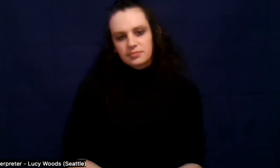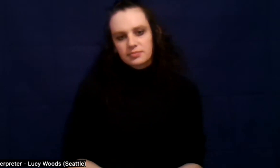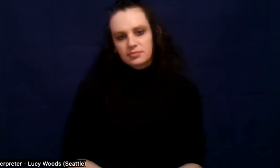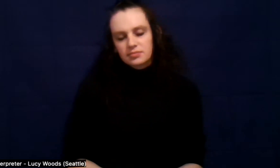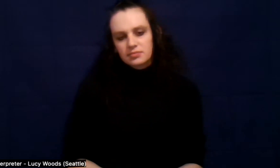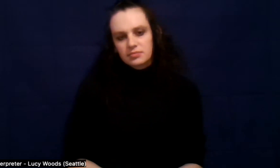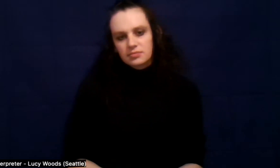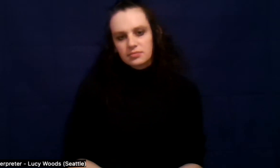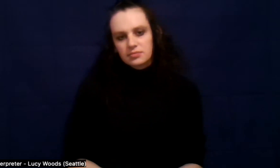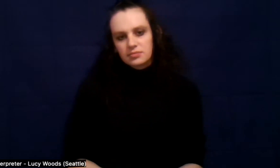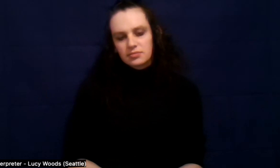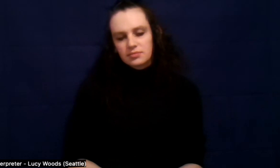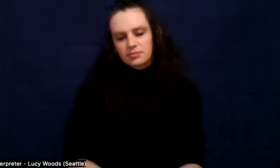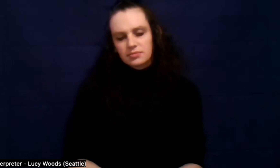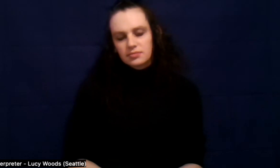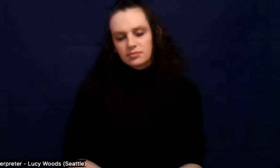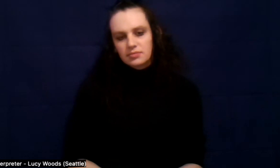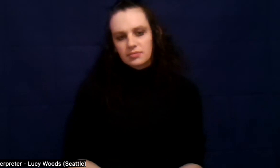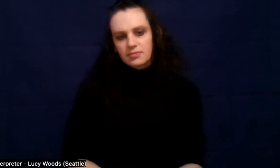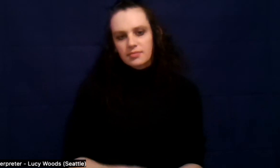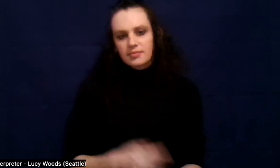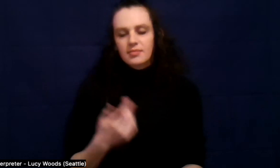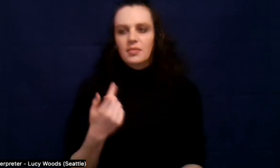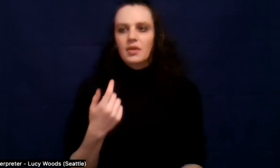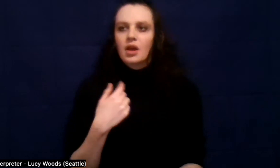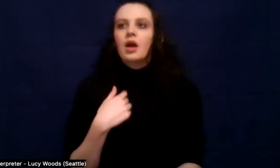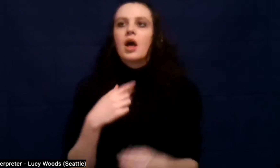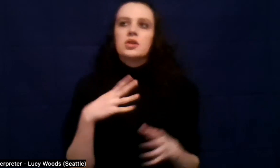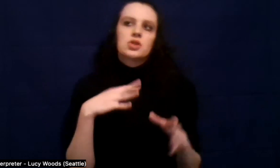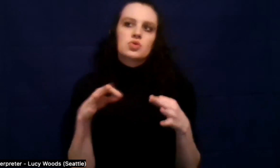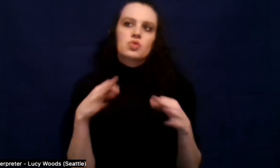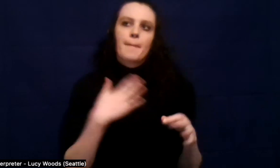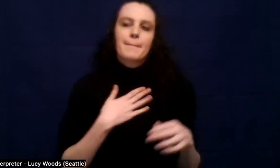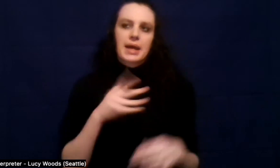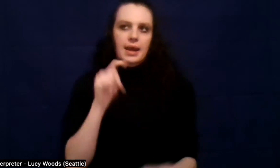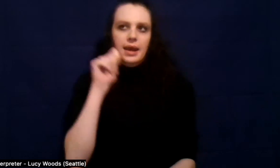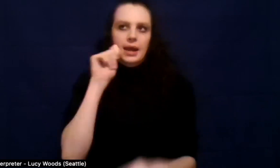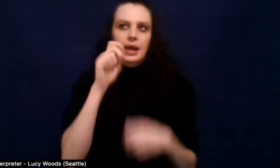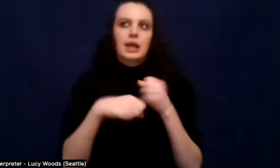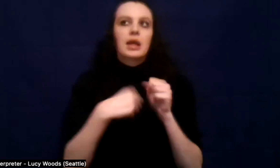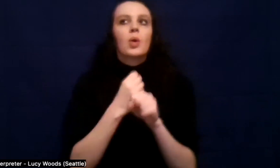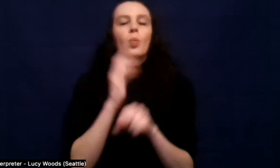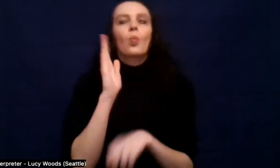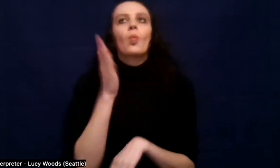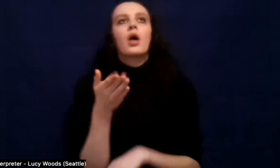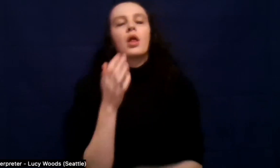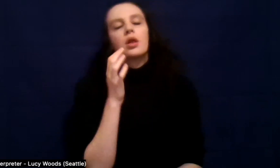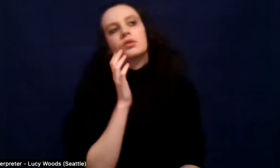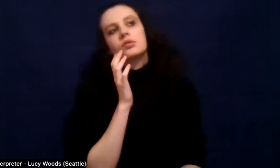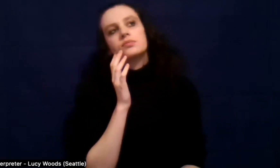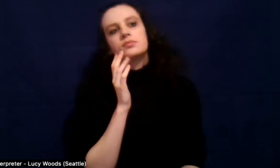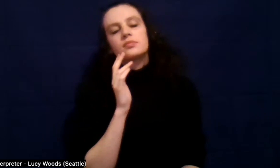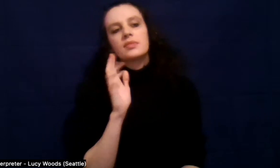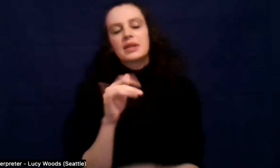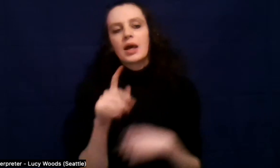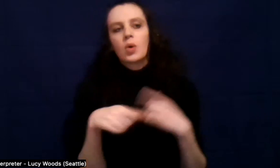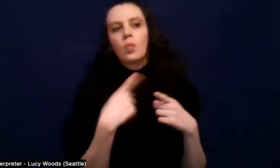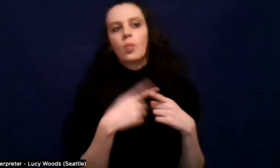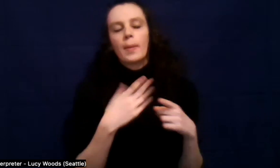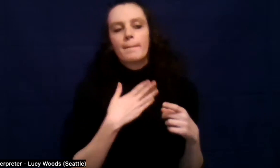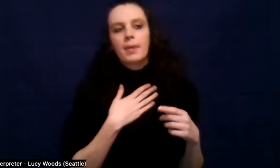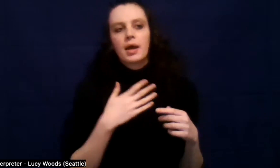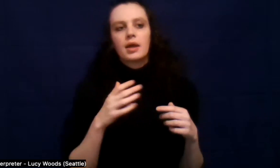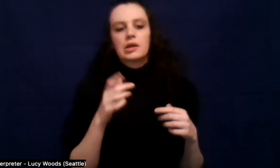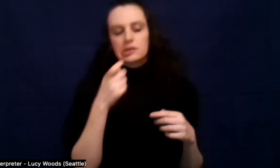kind of go into my teenage years because that's really whenever things started to pick up. Um,